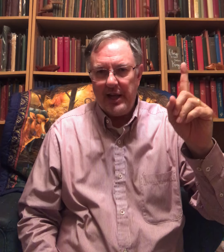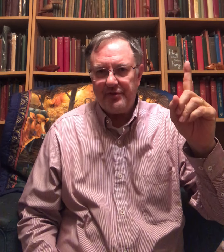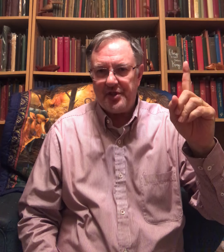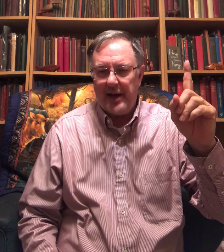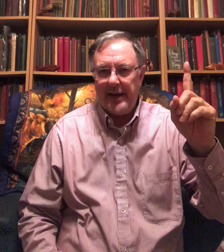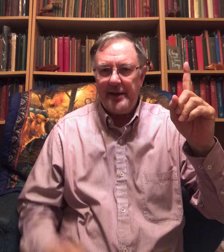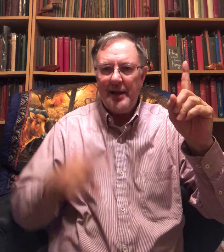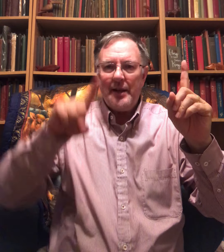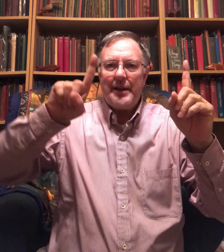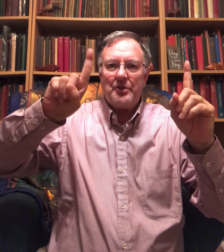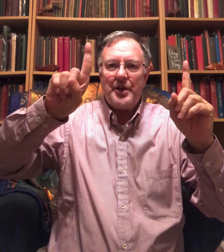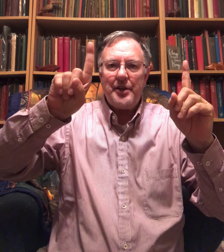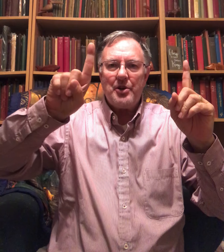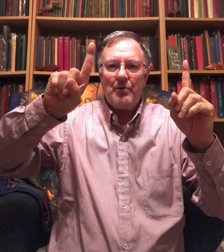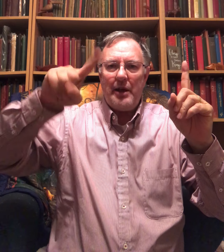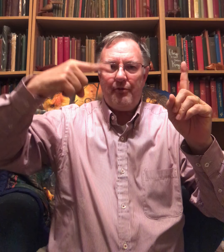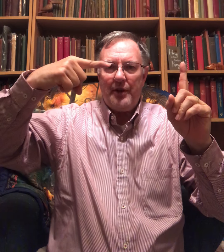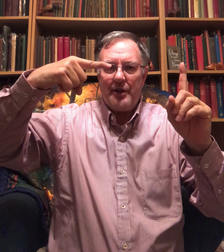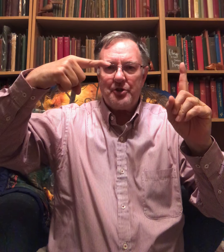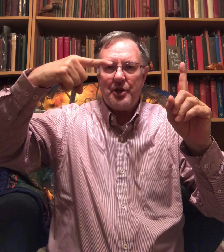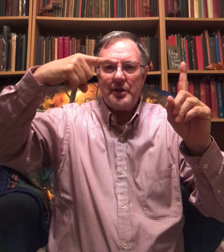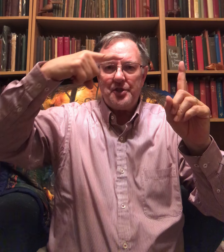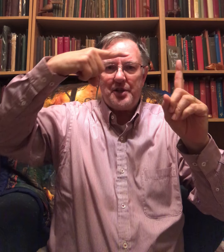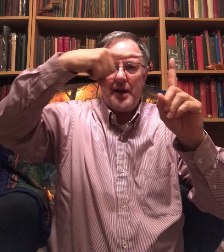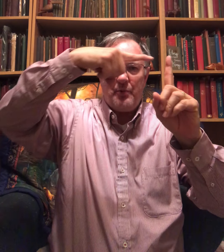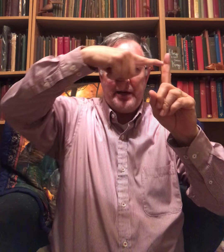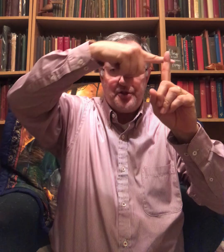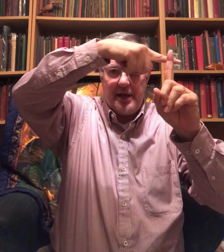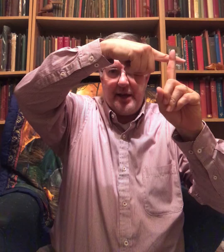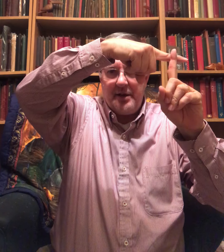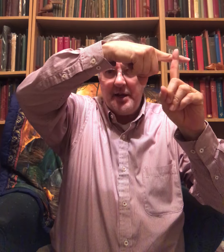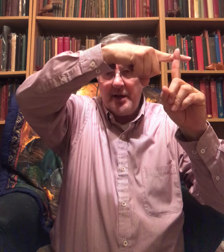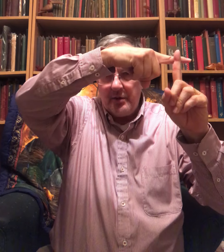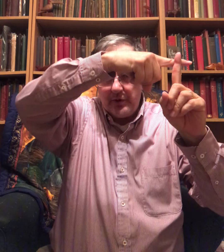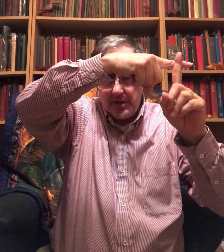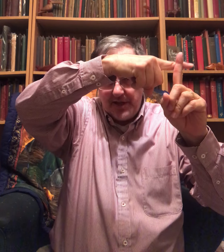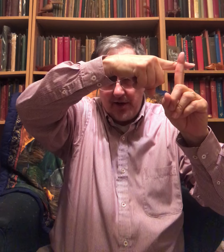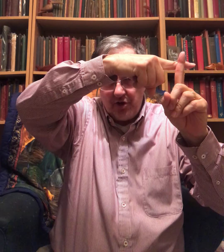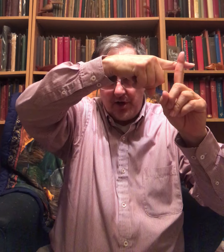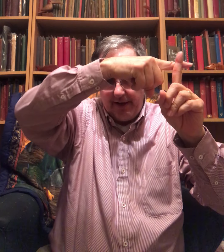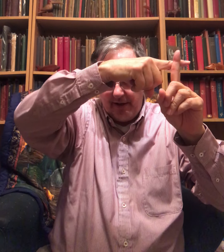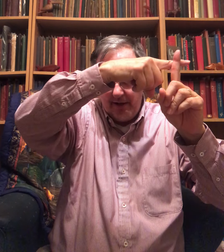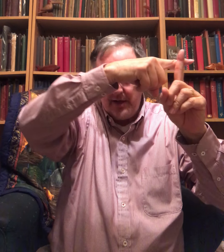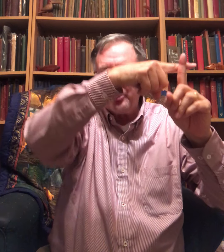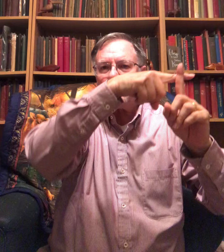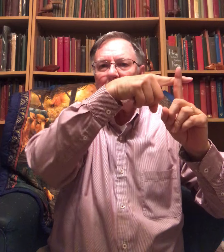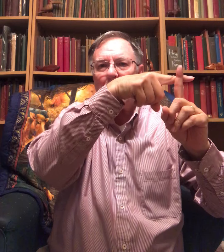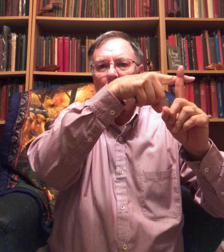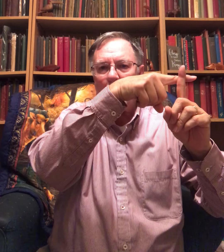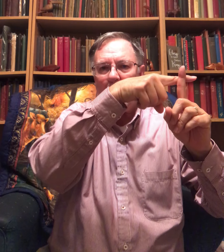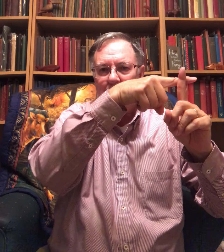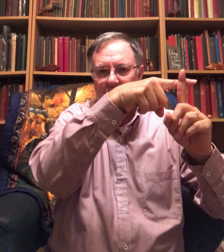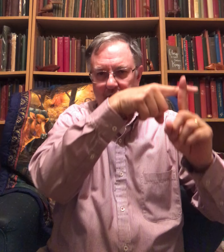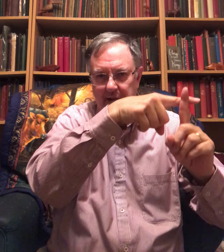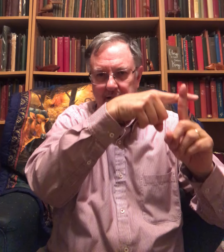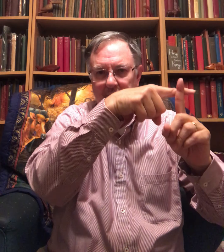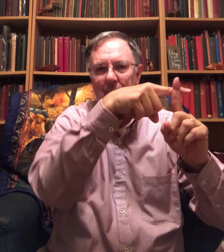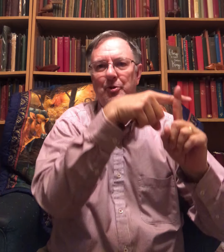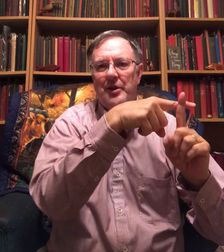left side. Now take your right finger, turn it sideways, and what does that look like? It looks like a cross, correct? Let me put it